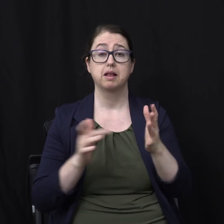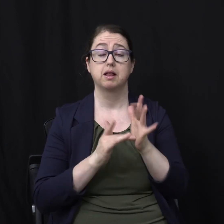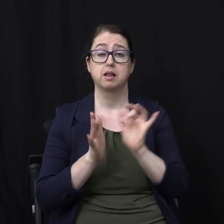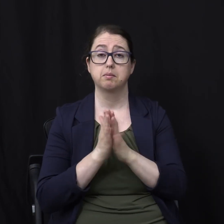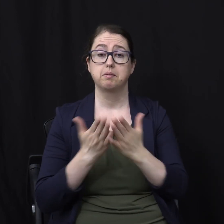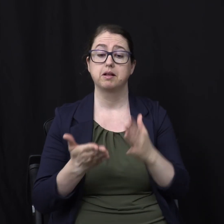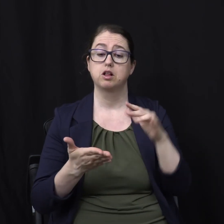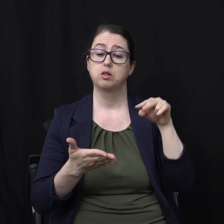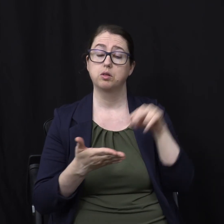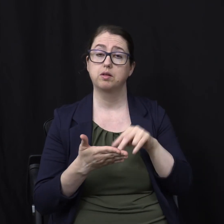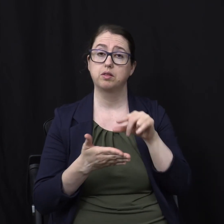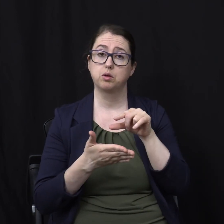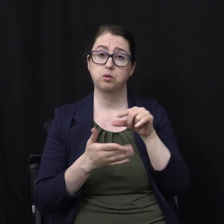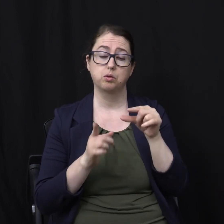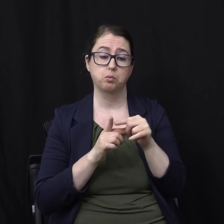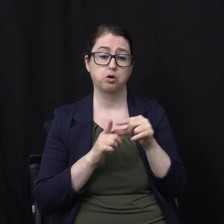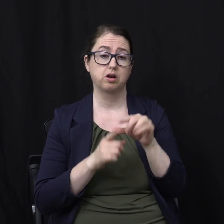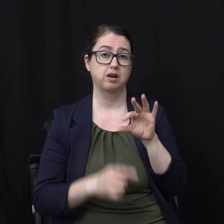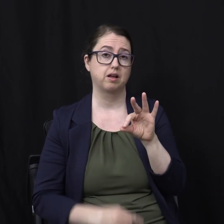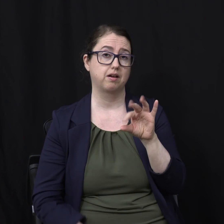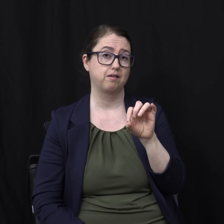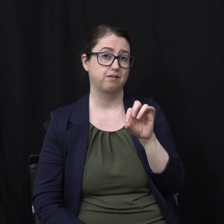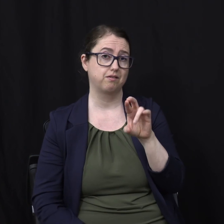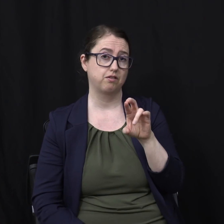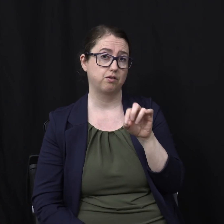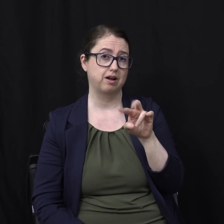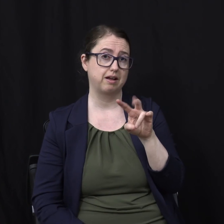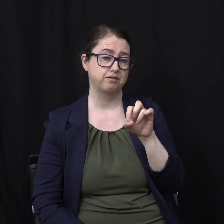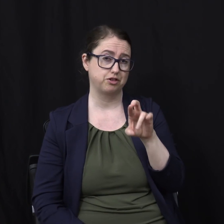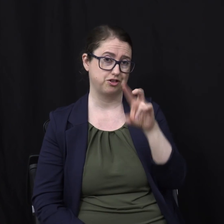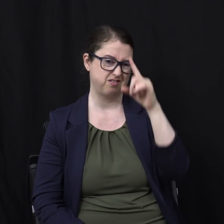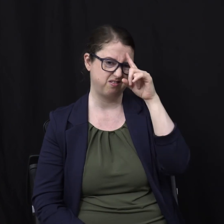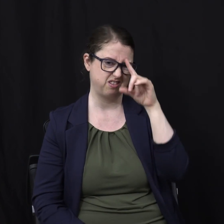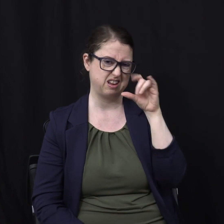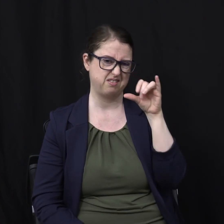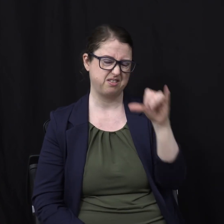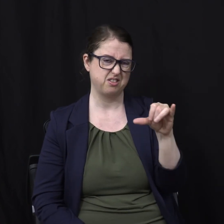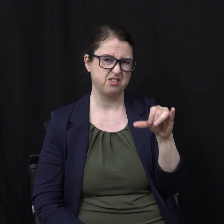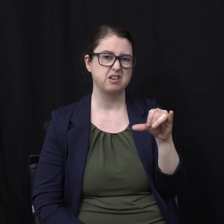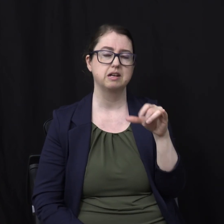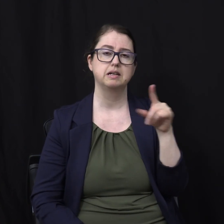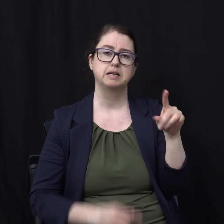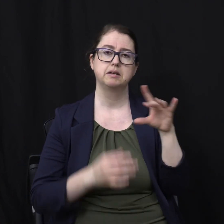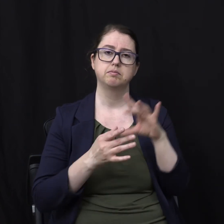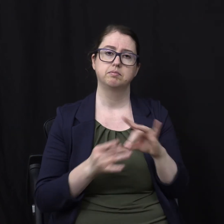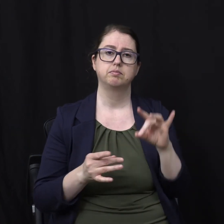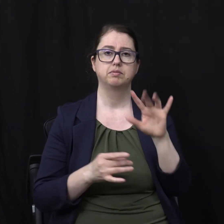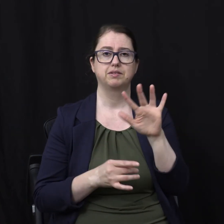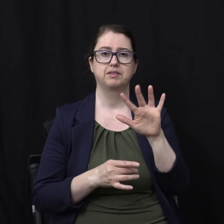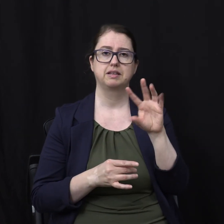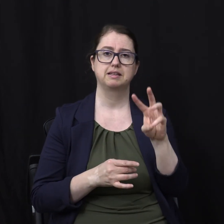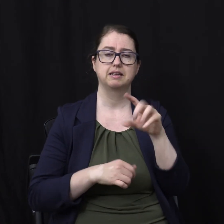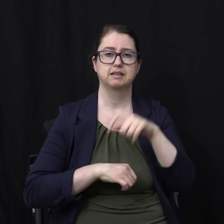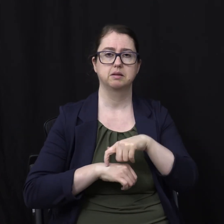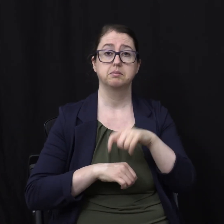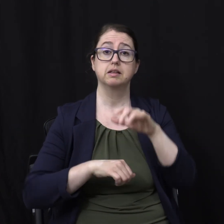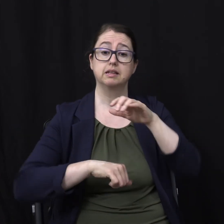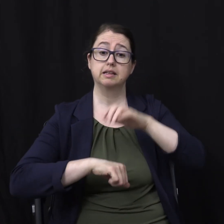Look up the use Of the word forever Tons of times 56 times to be exactly The Bible The English Bible